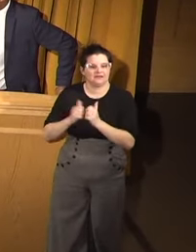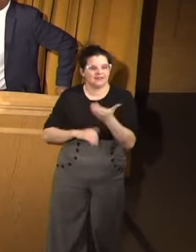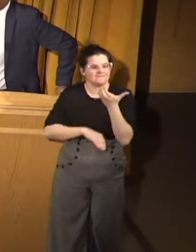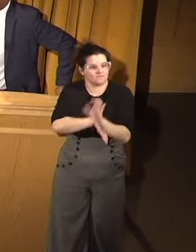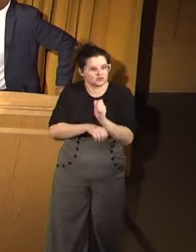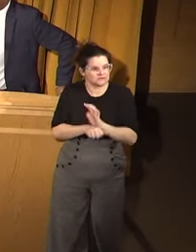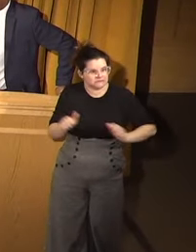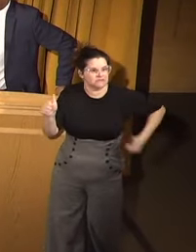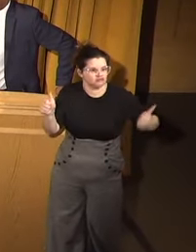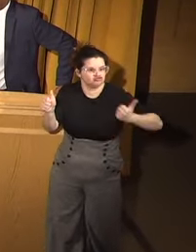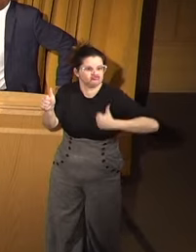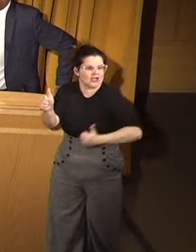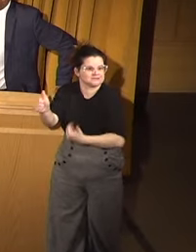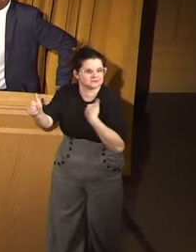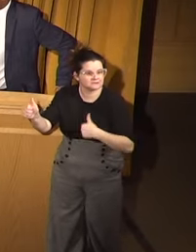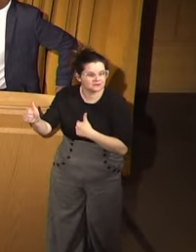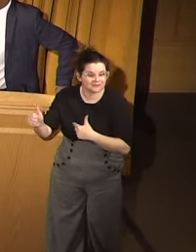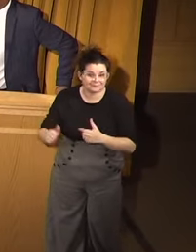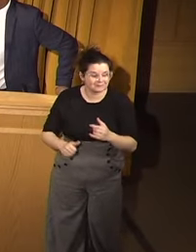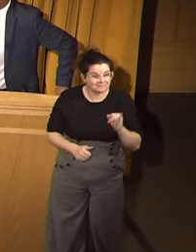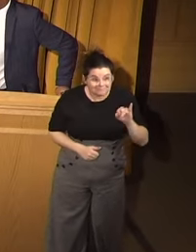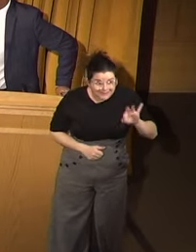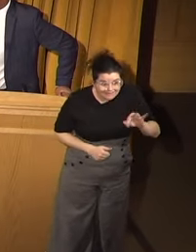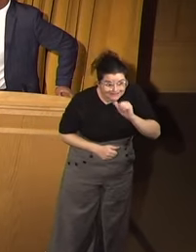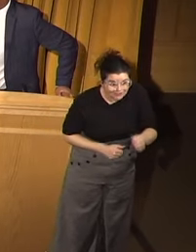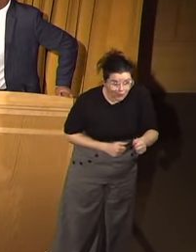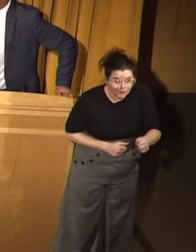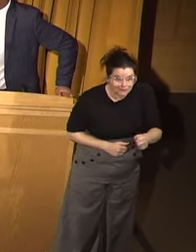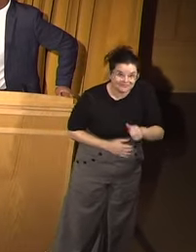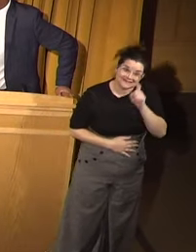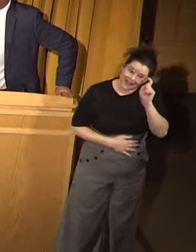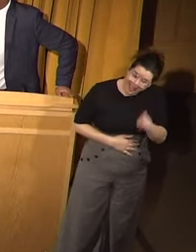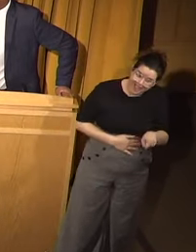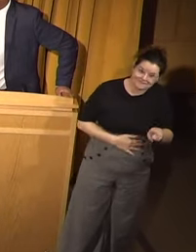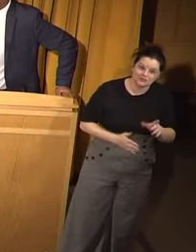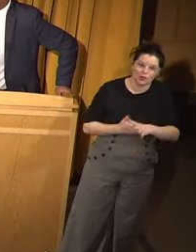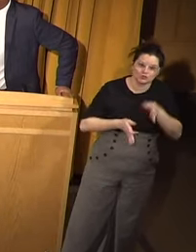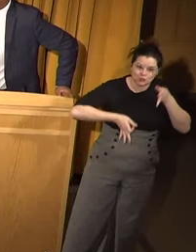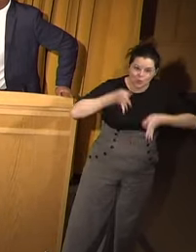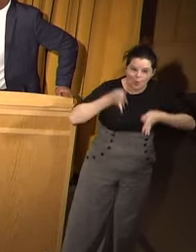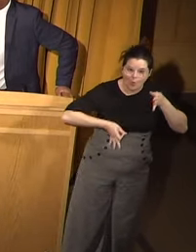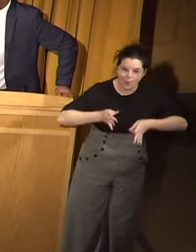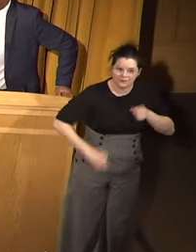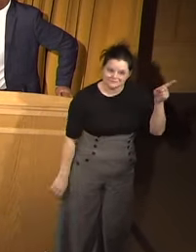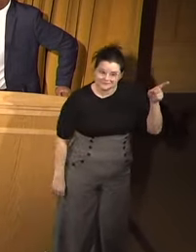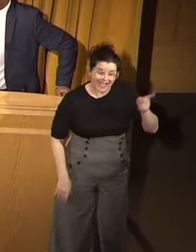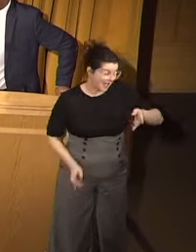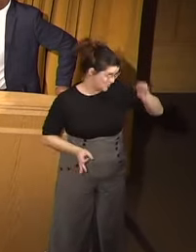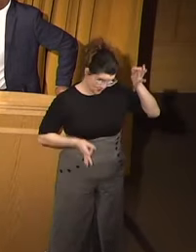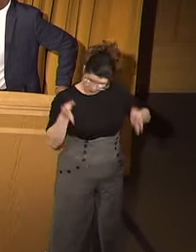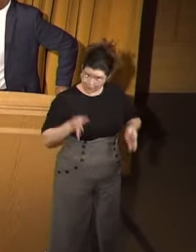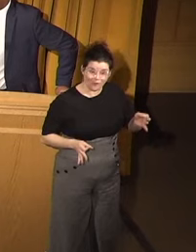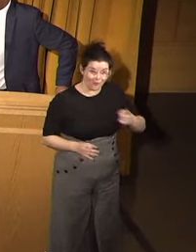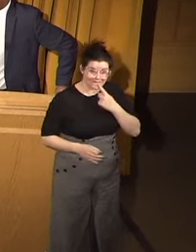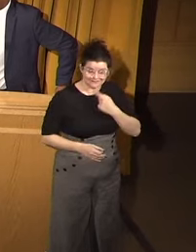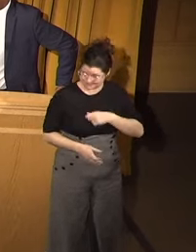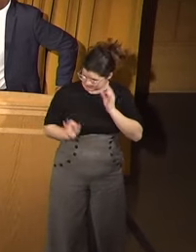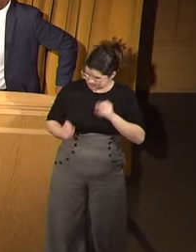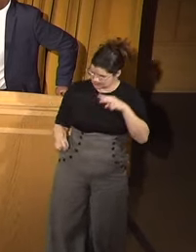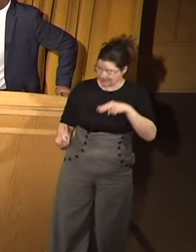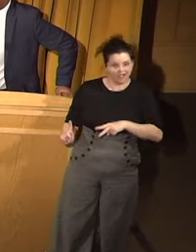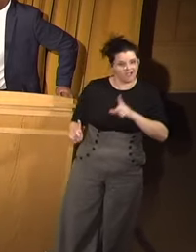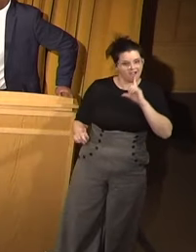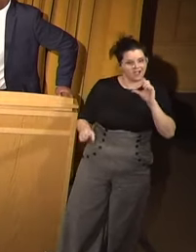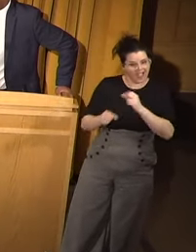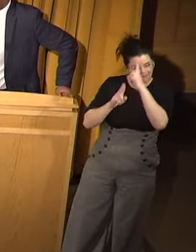keep up with them. But if they don't, they have to go to court, and the court ultimately decides whether